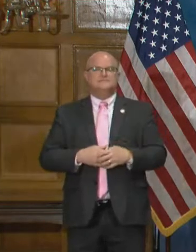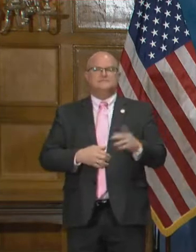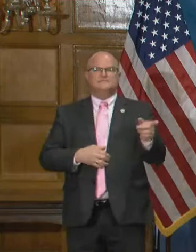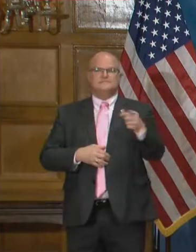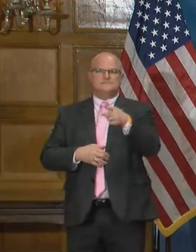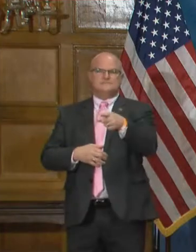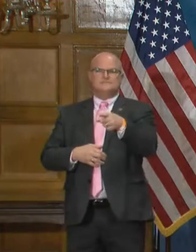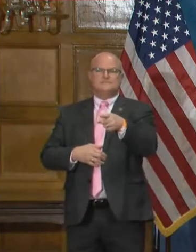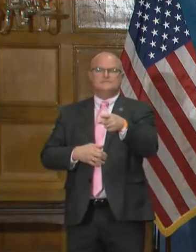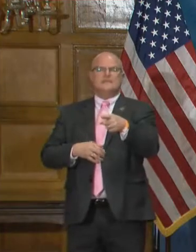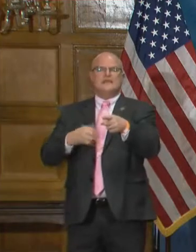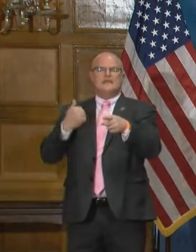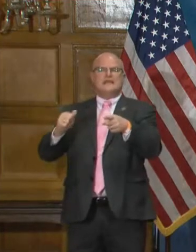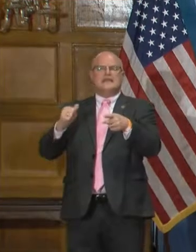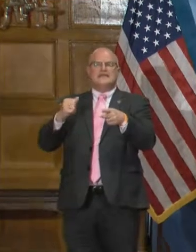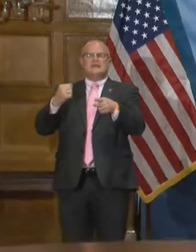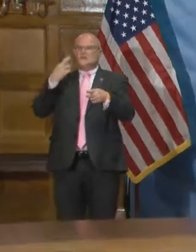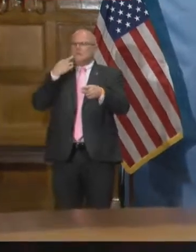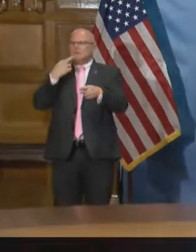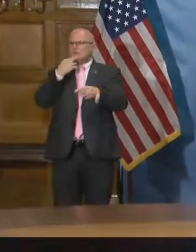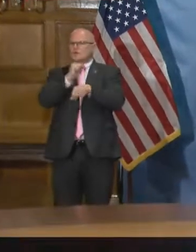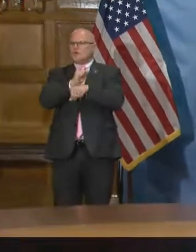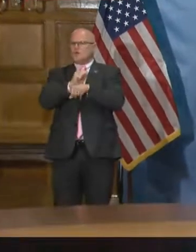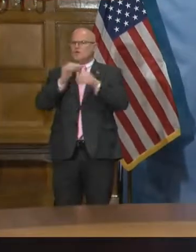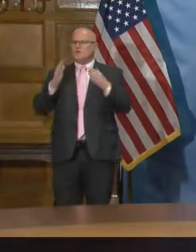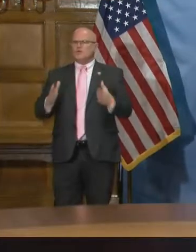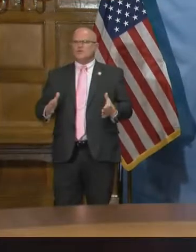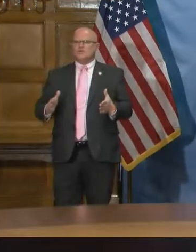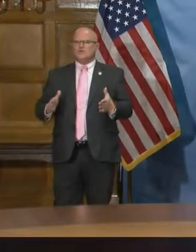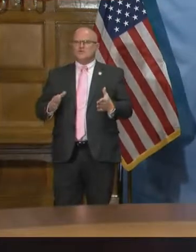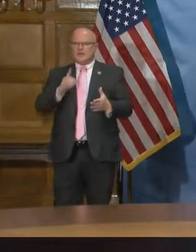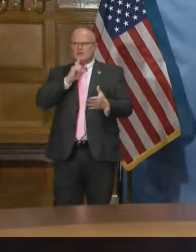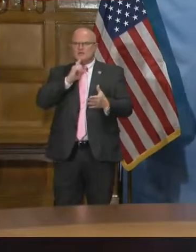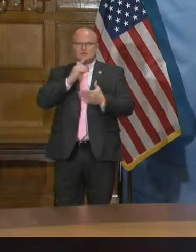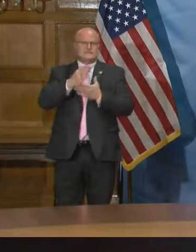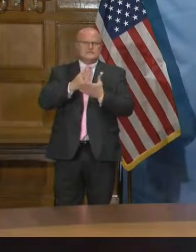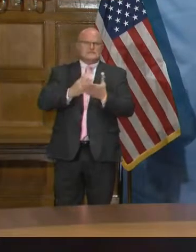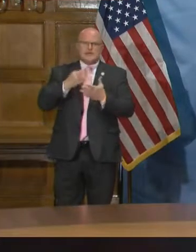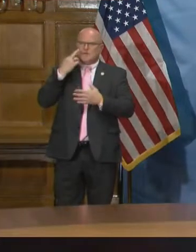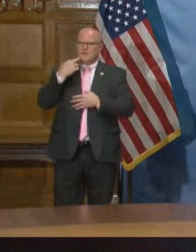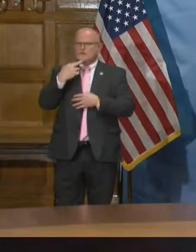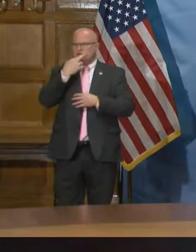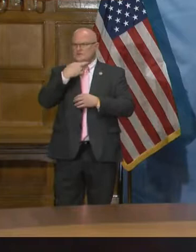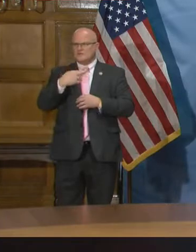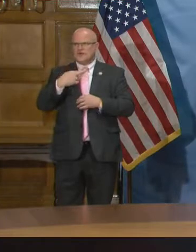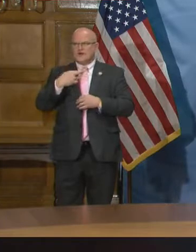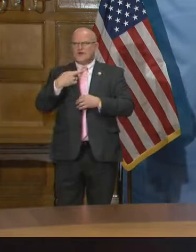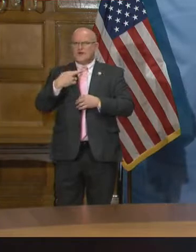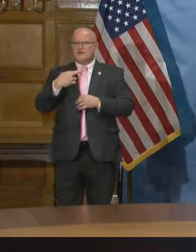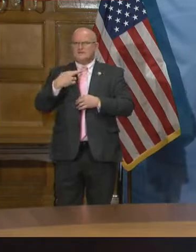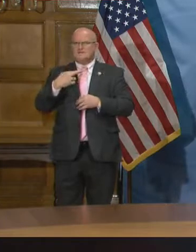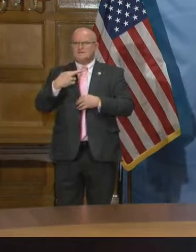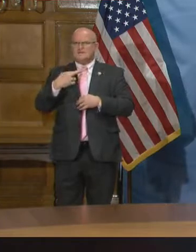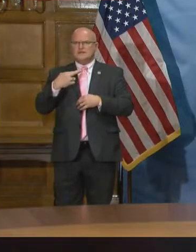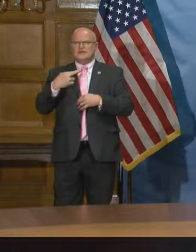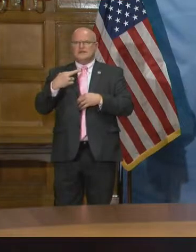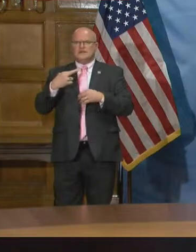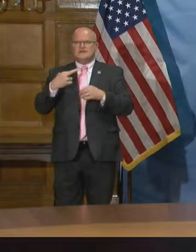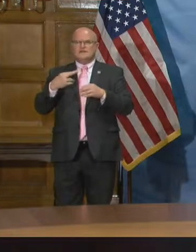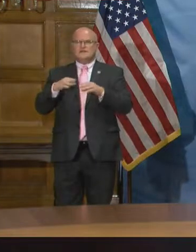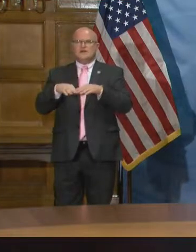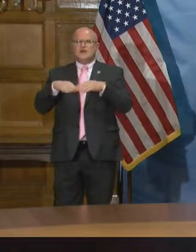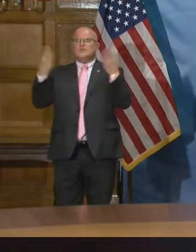Was there any consideration for restaurant workers? Because I'm sure you've seen some restaurants kind of went full barge with it